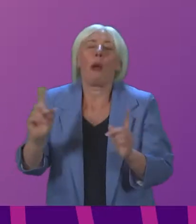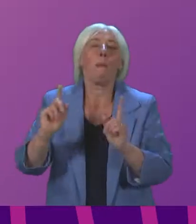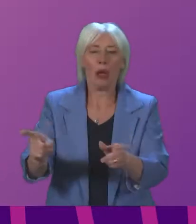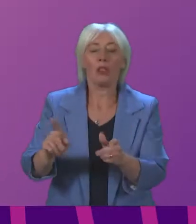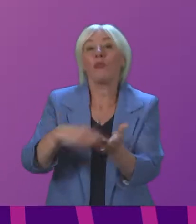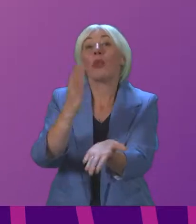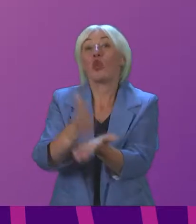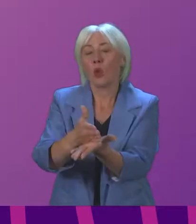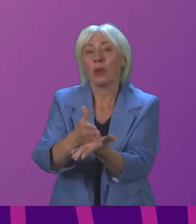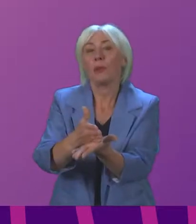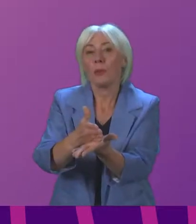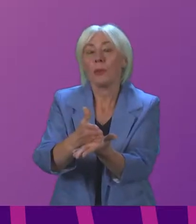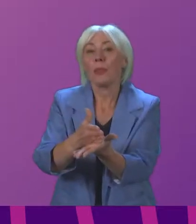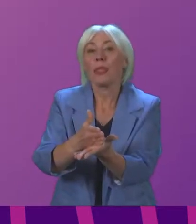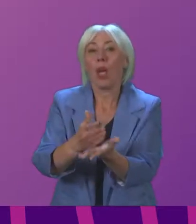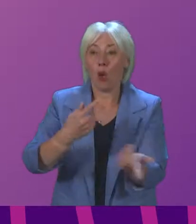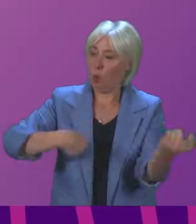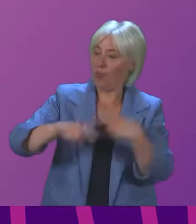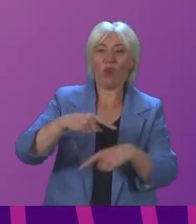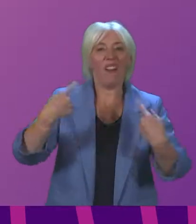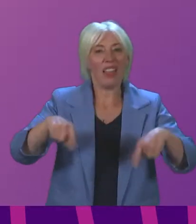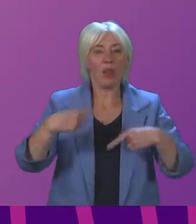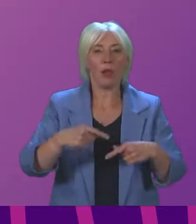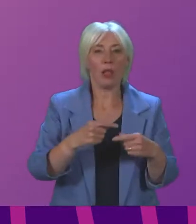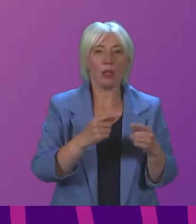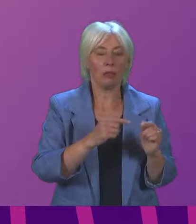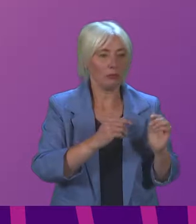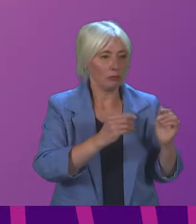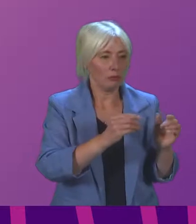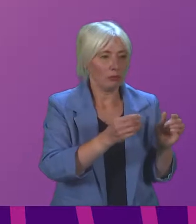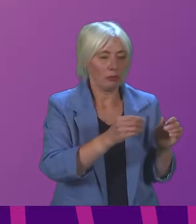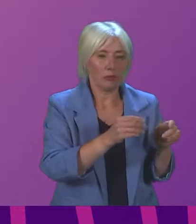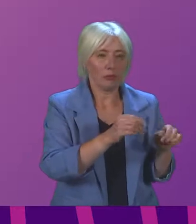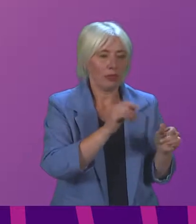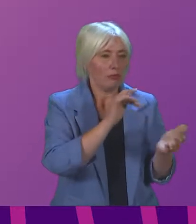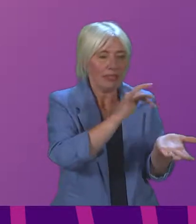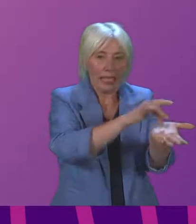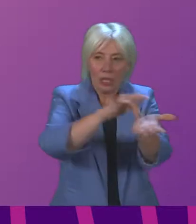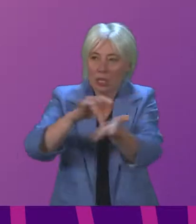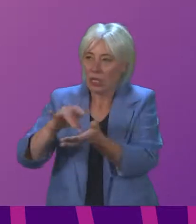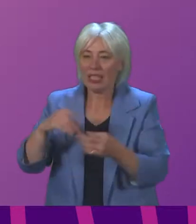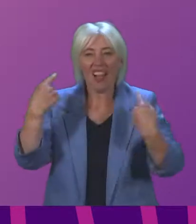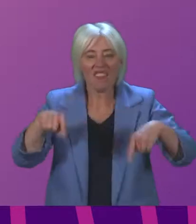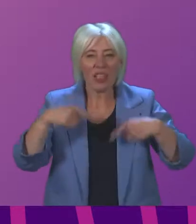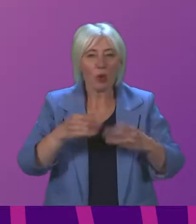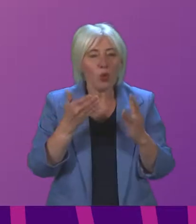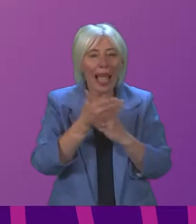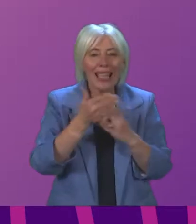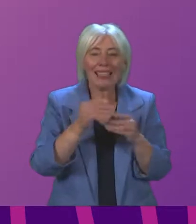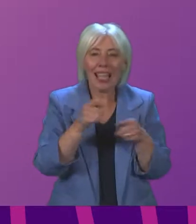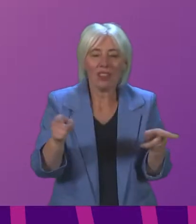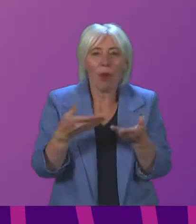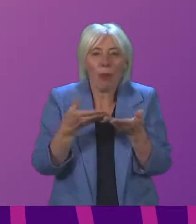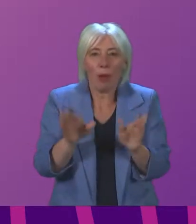sure is that we have available the facilities that are accessible to members of the public and, crucially, the communication to